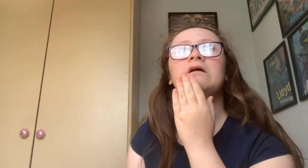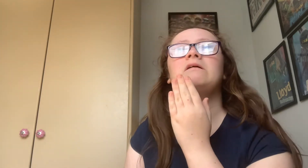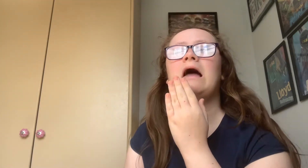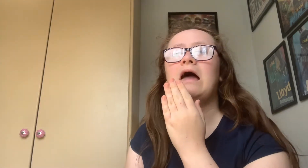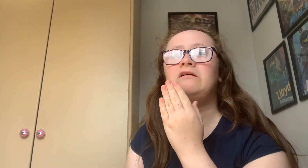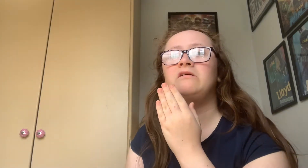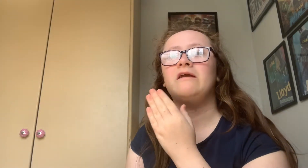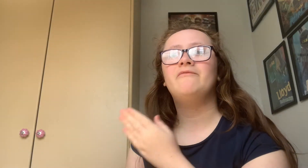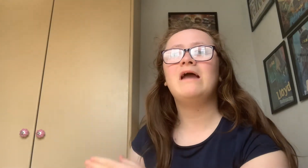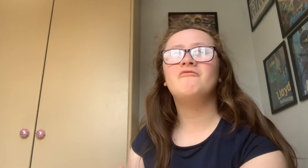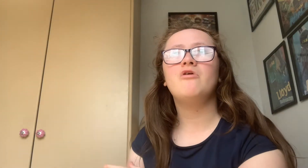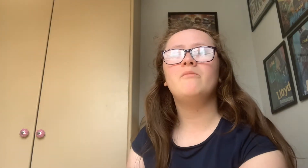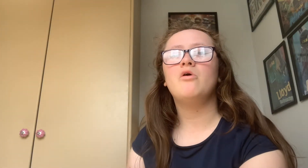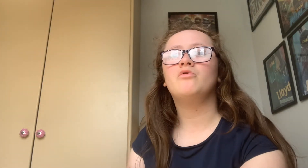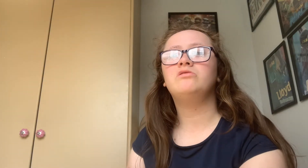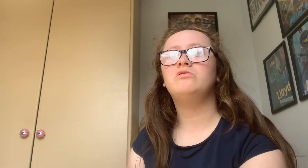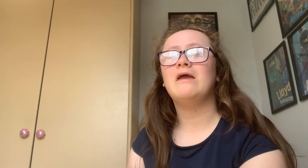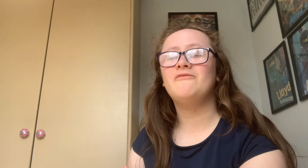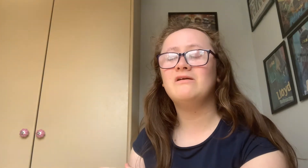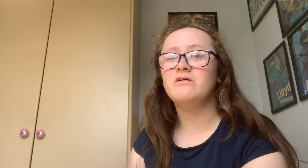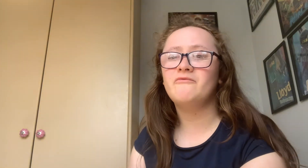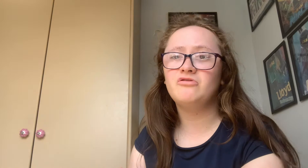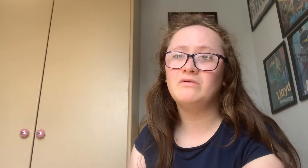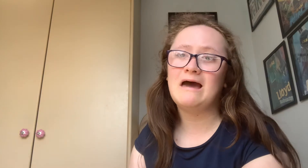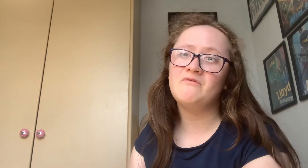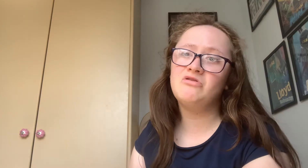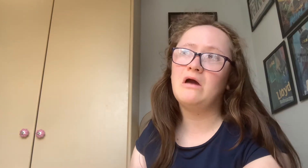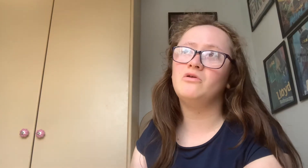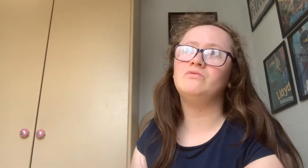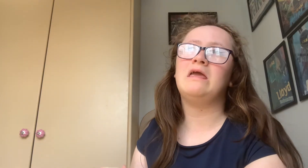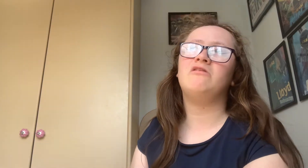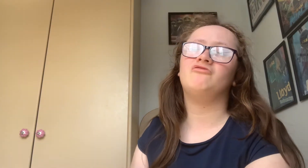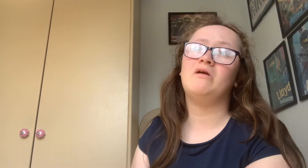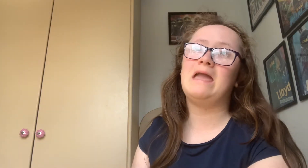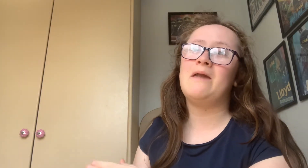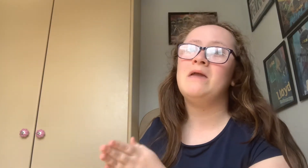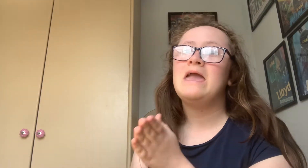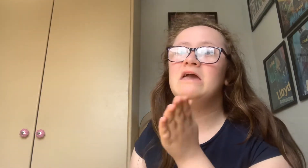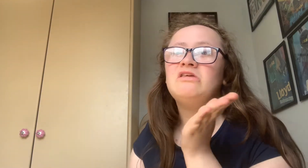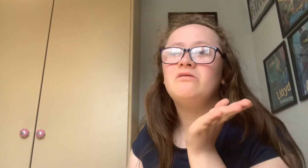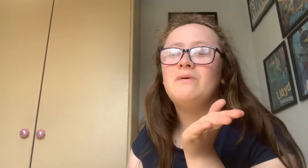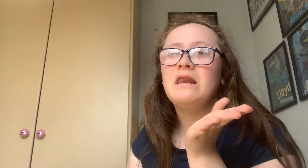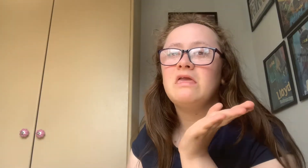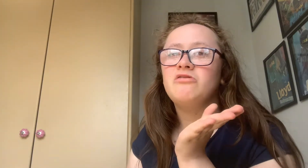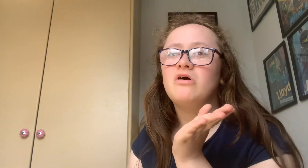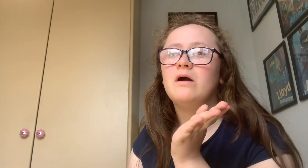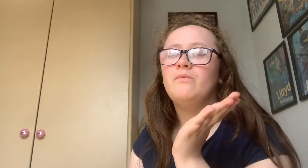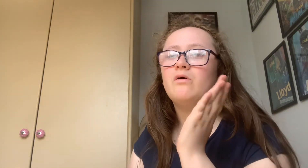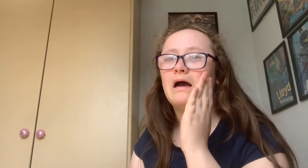Guys if you have Roblox if you don't have a download it's a good game and it's better than Toca Boca